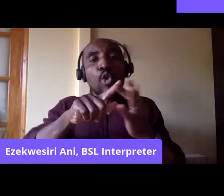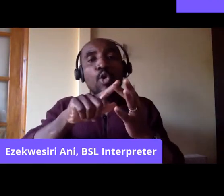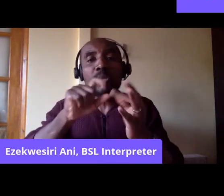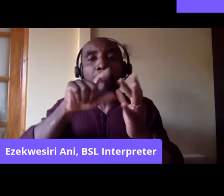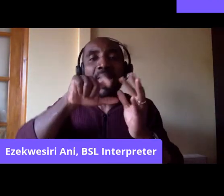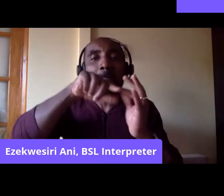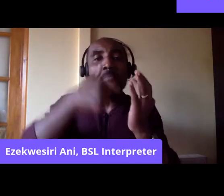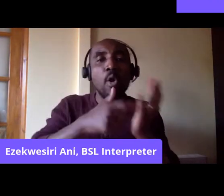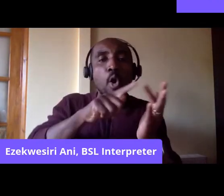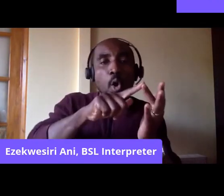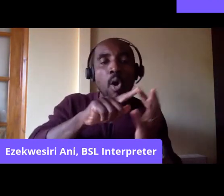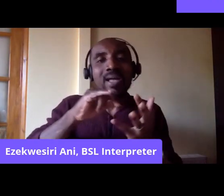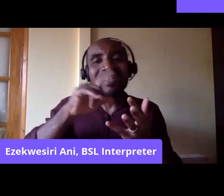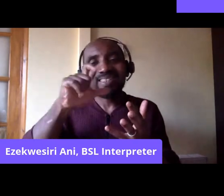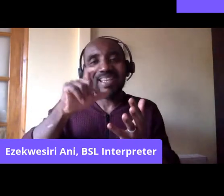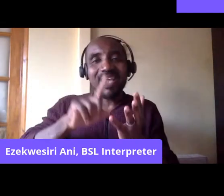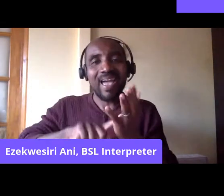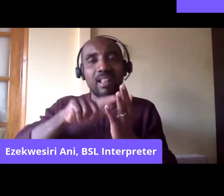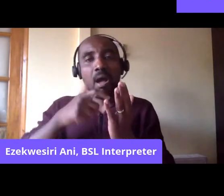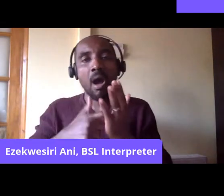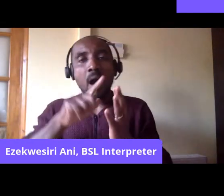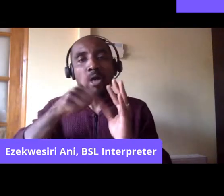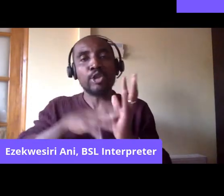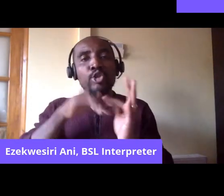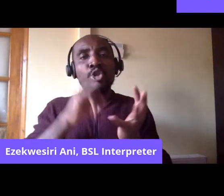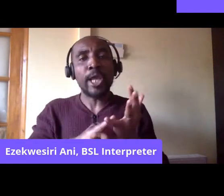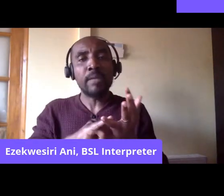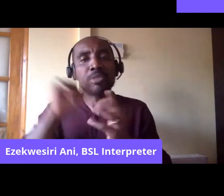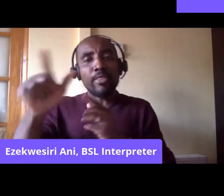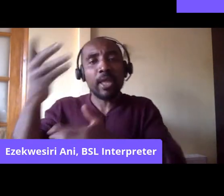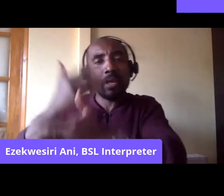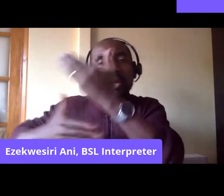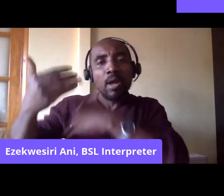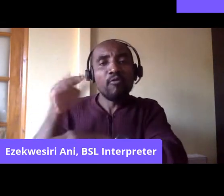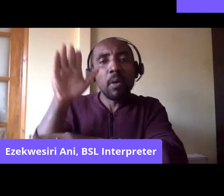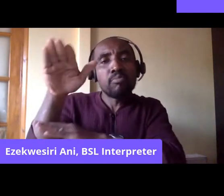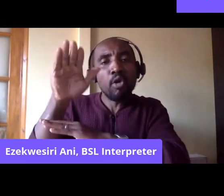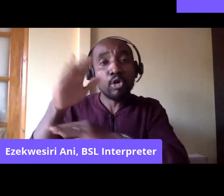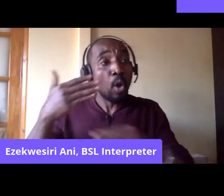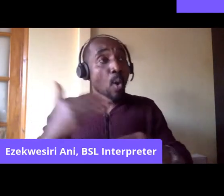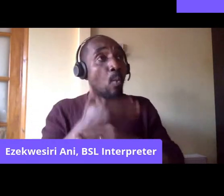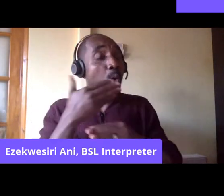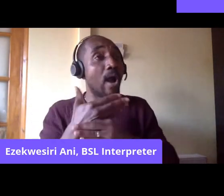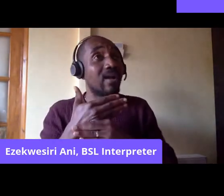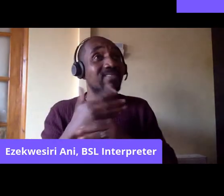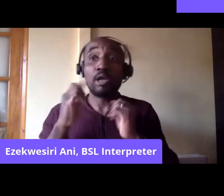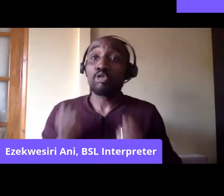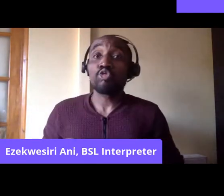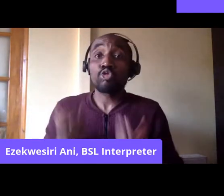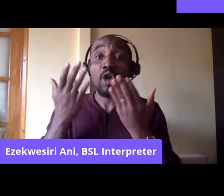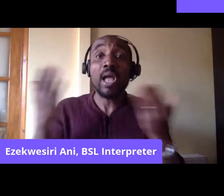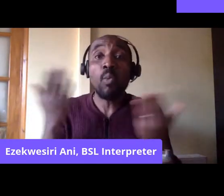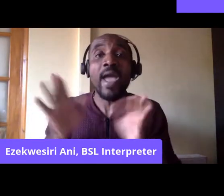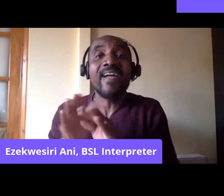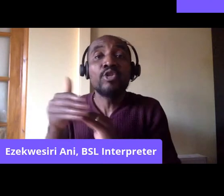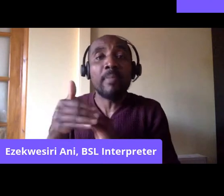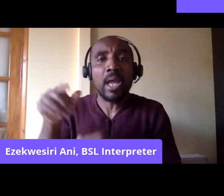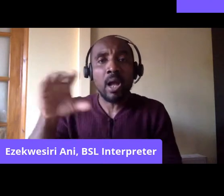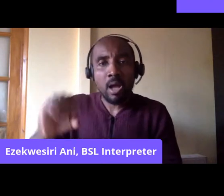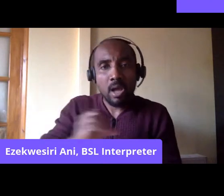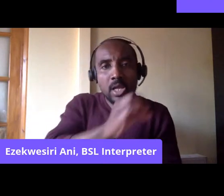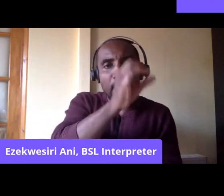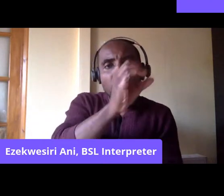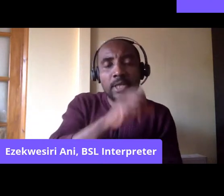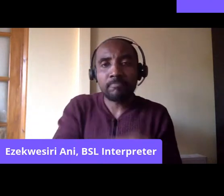James, telling workers in Britain about the stories of workers that were on strike in Jamaica, right? You had a